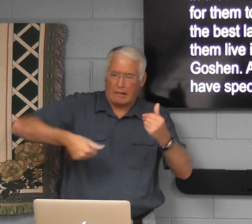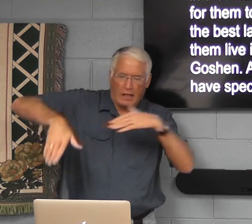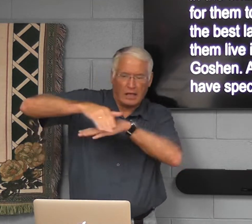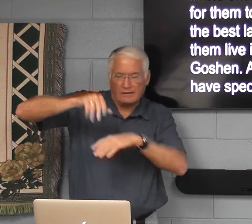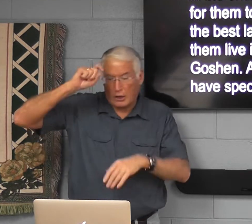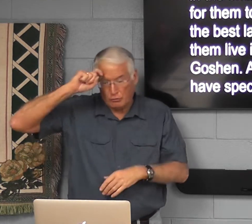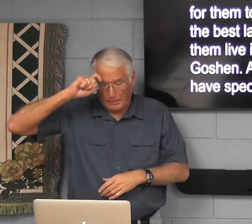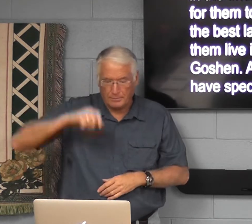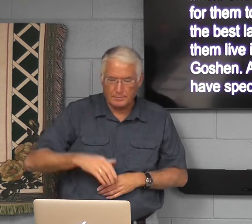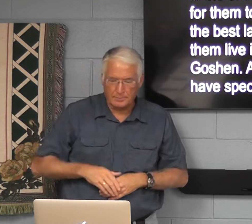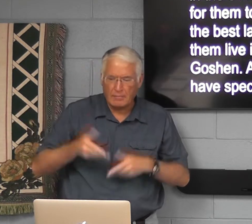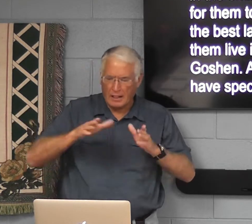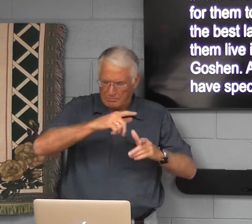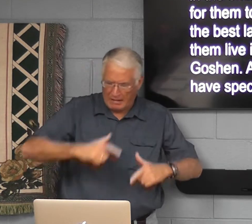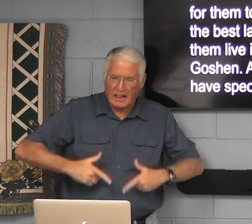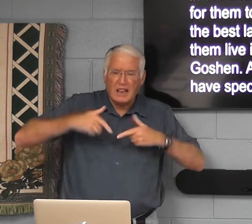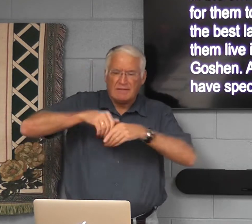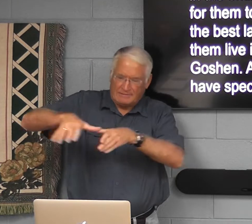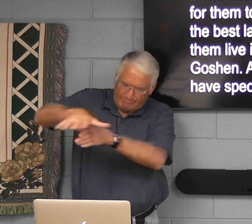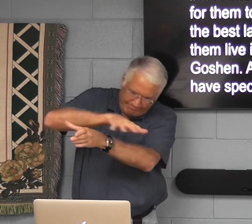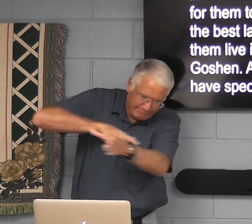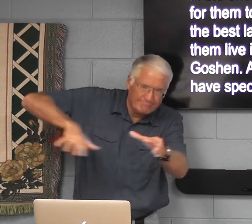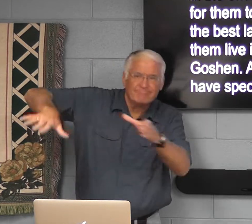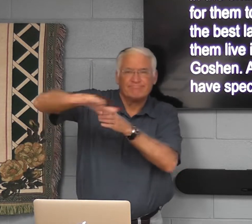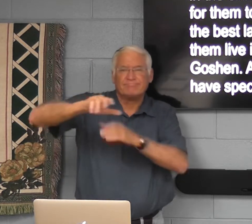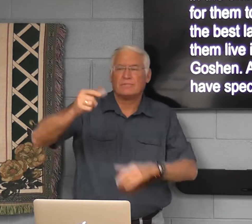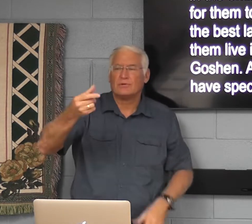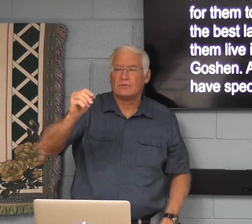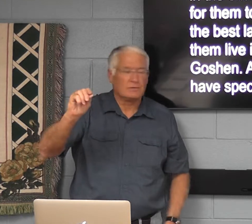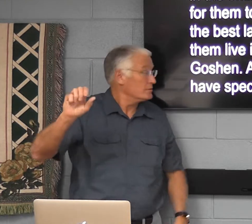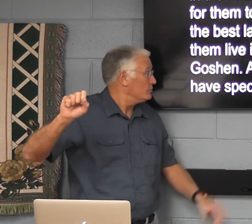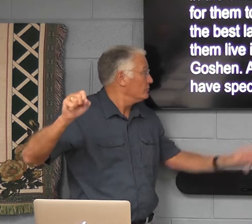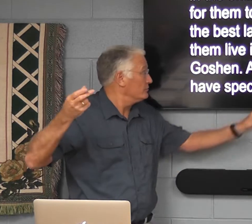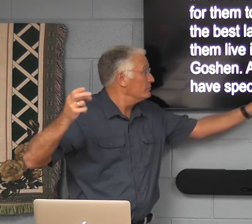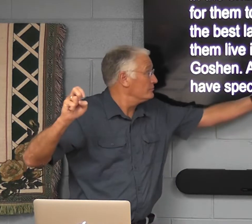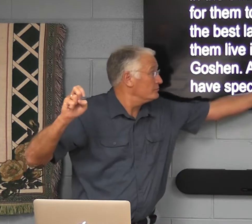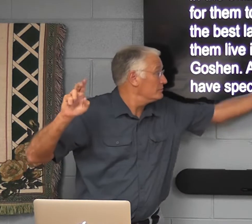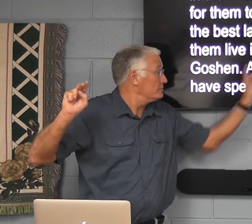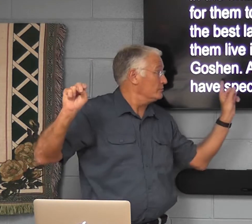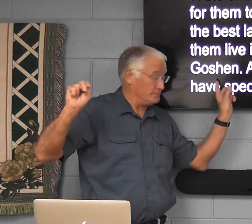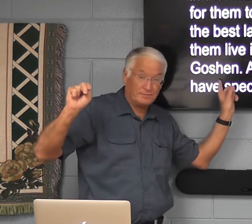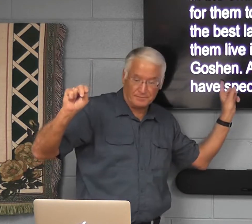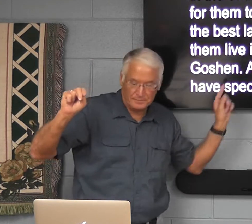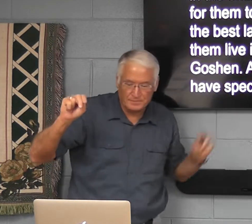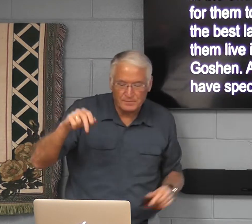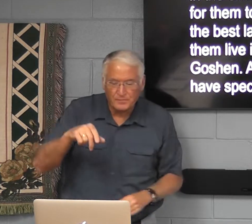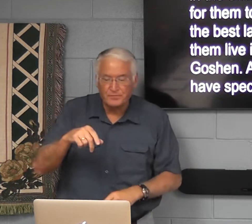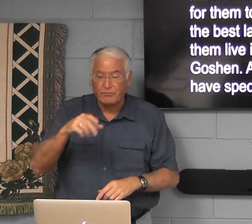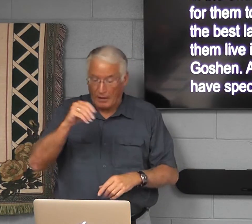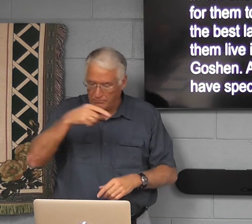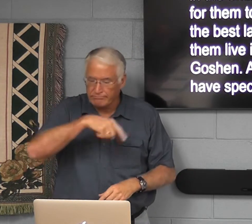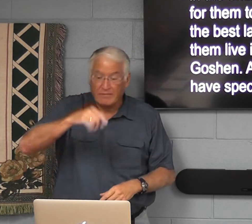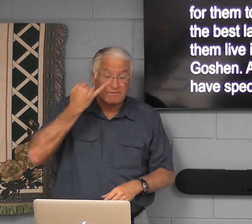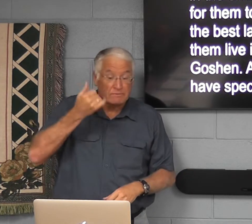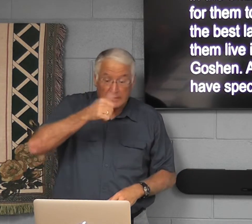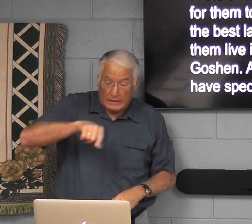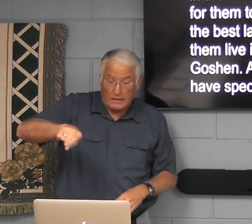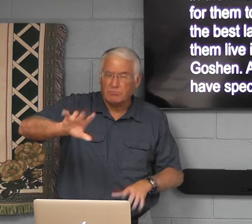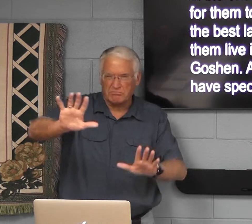Give them the best land of Egypt and let them live in the region of Goshen. And if any of